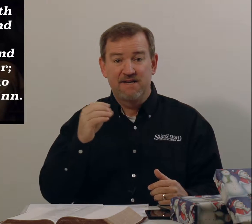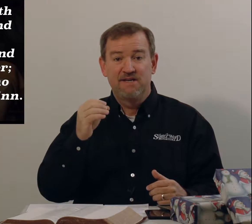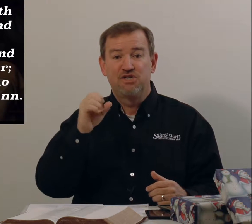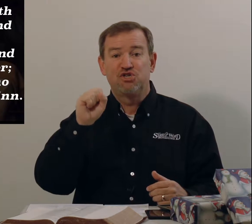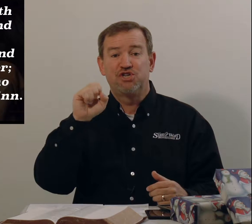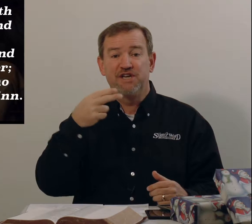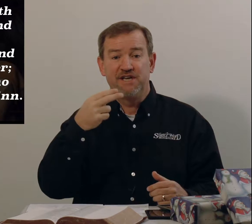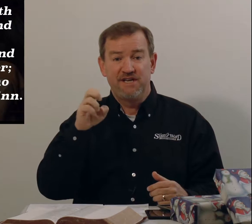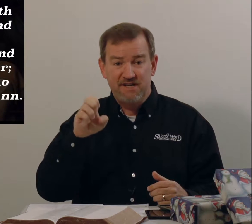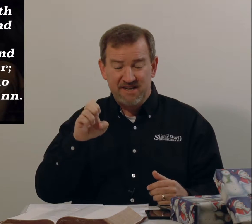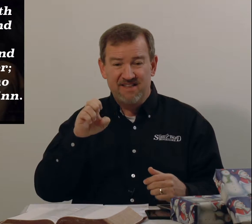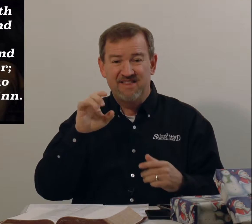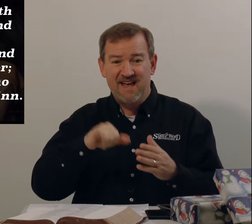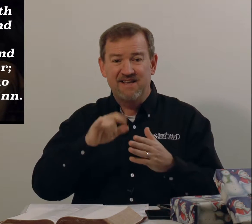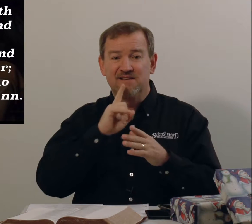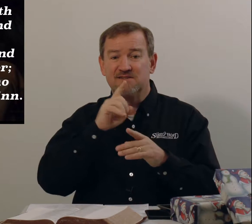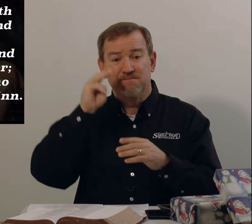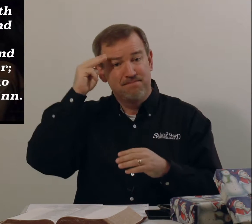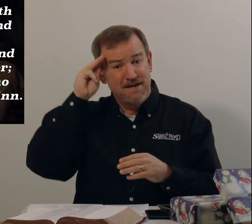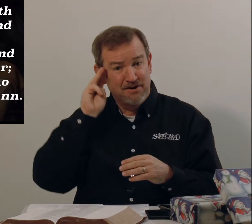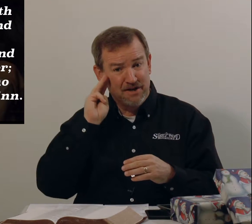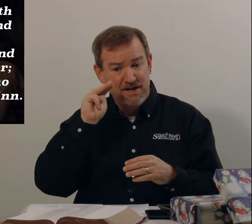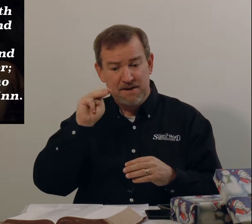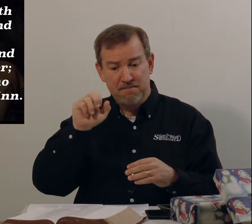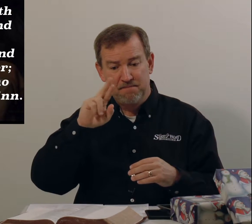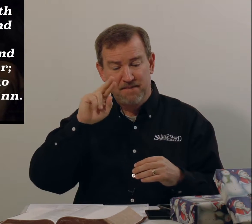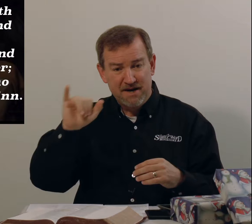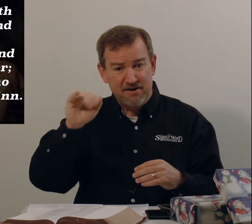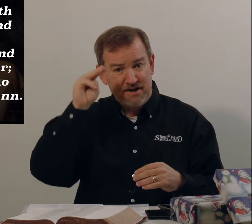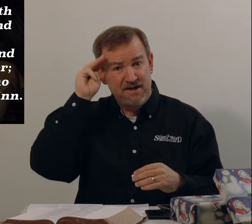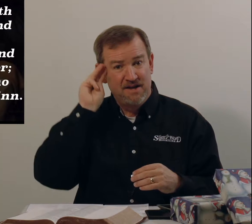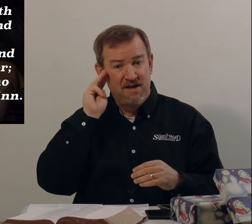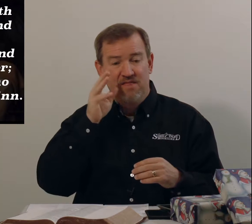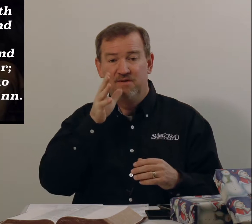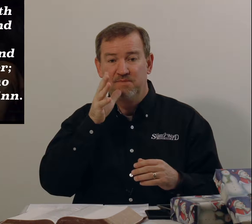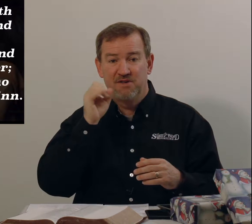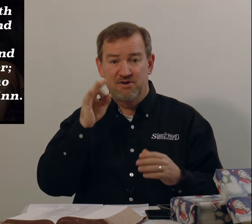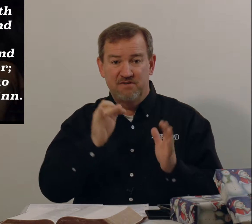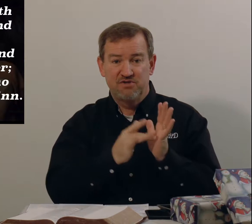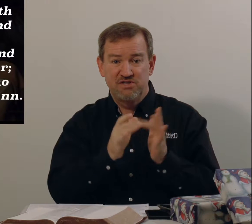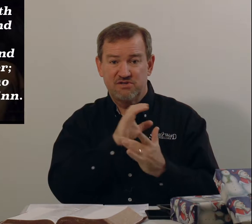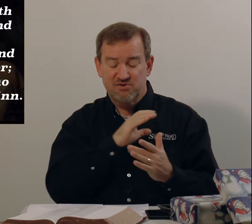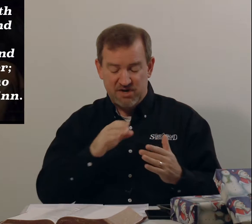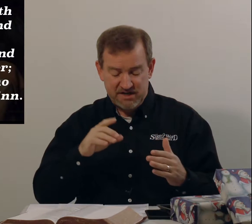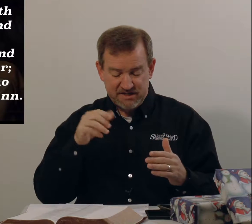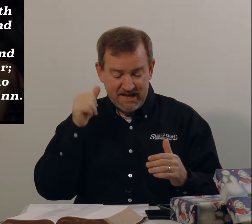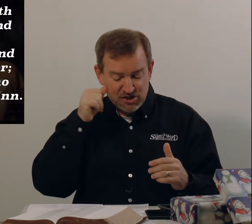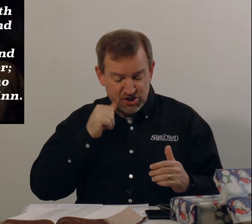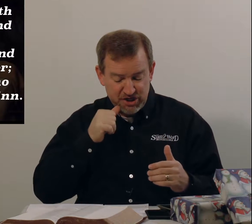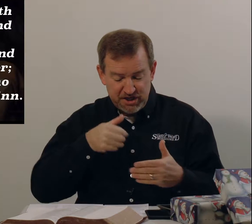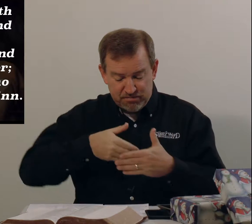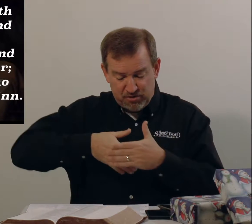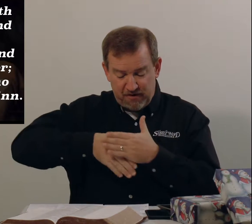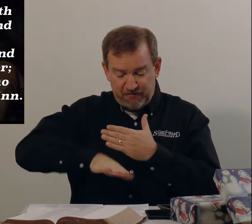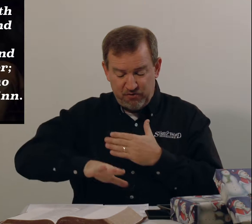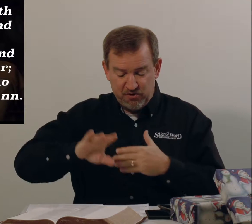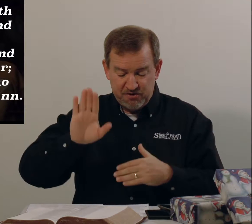she, that is Mary, Mary, the mother of Jesus Christ, and she brought forth